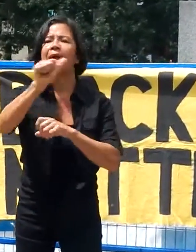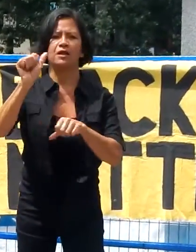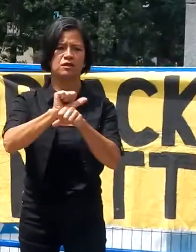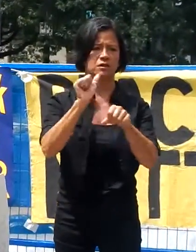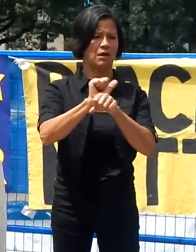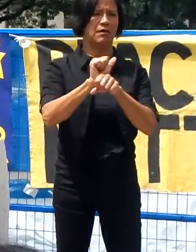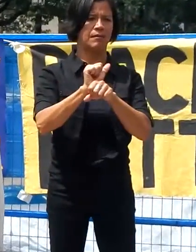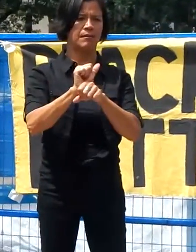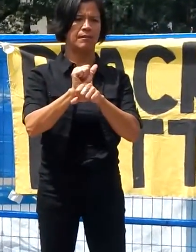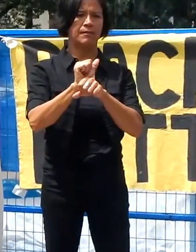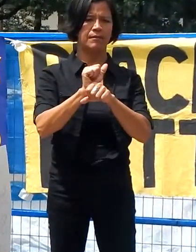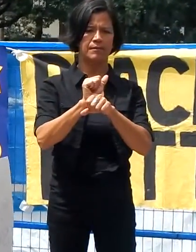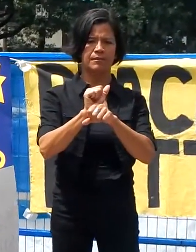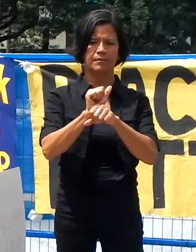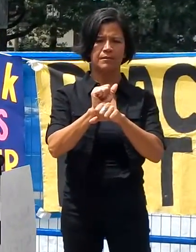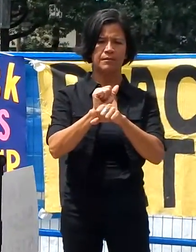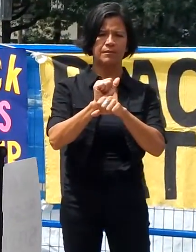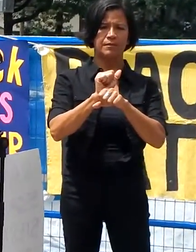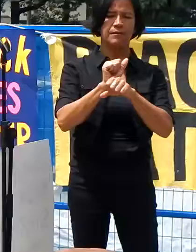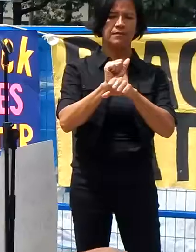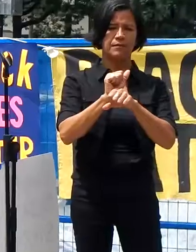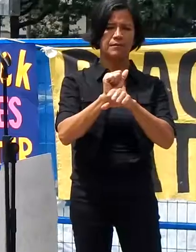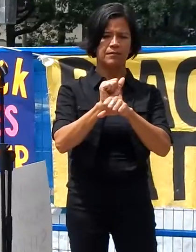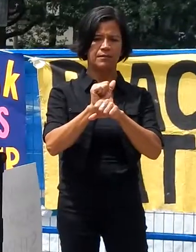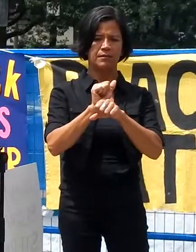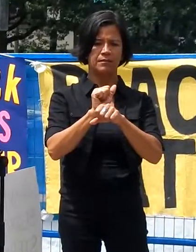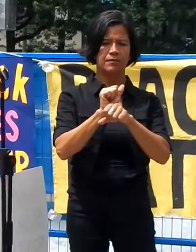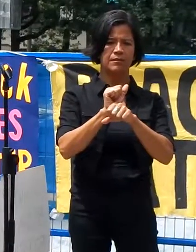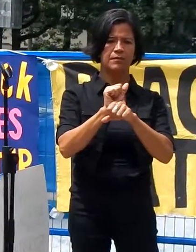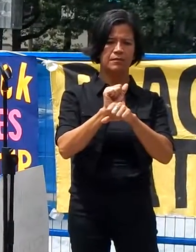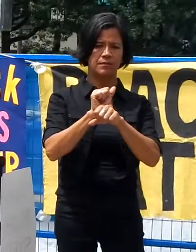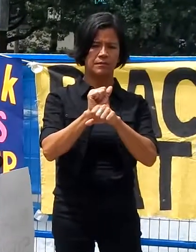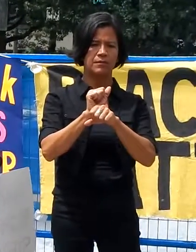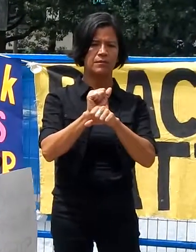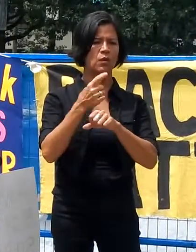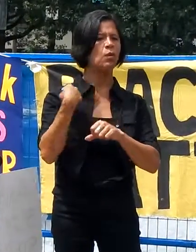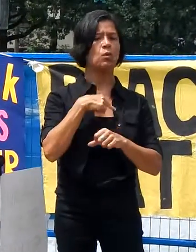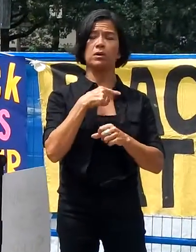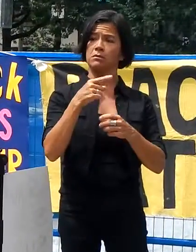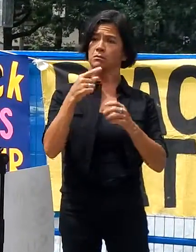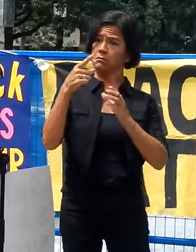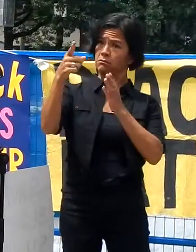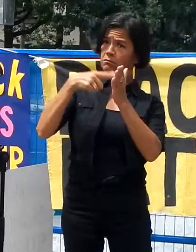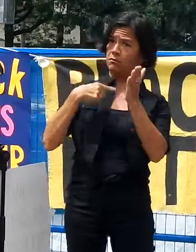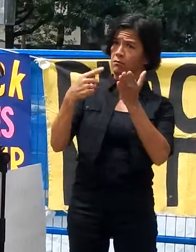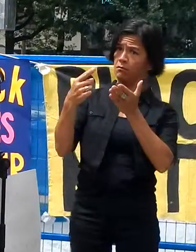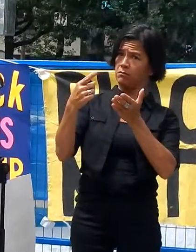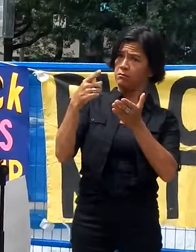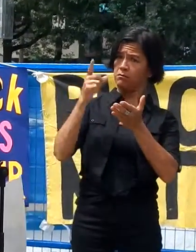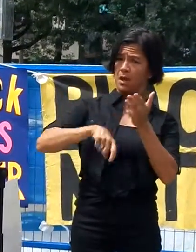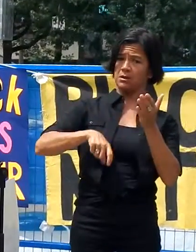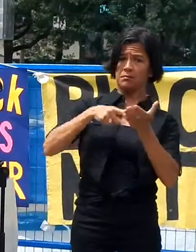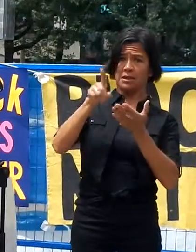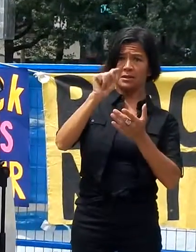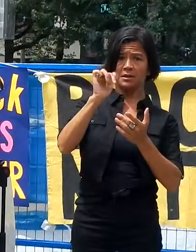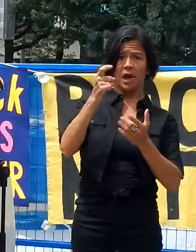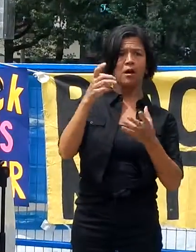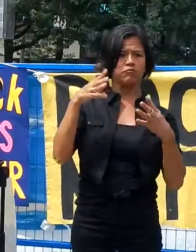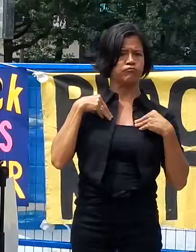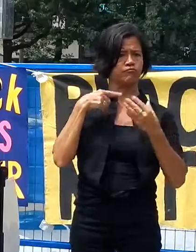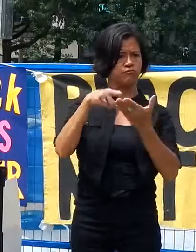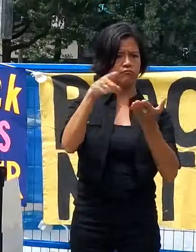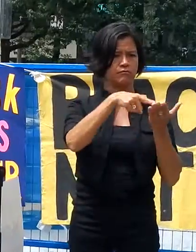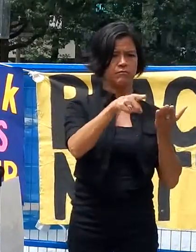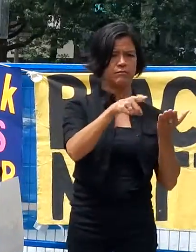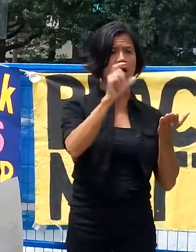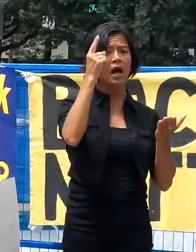No tax levied against us that we have never paid. And our freedom has always